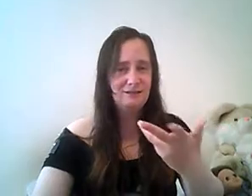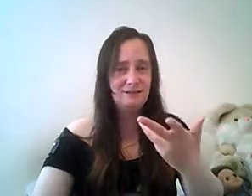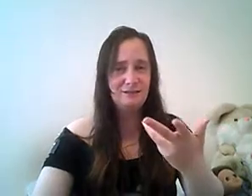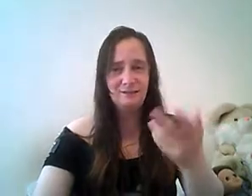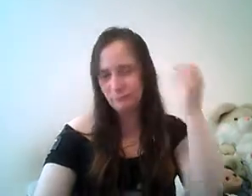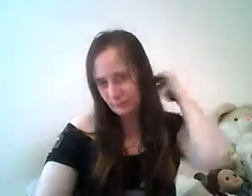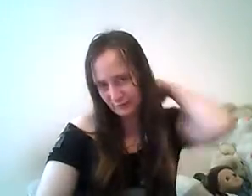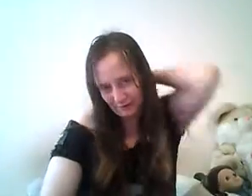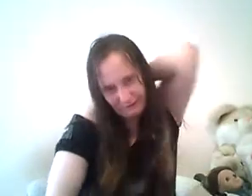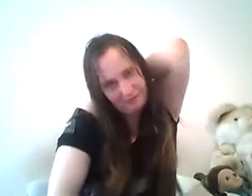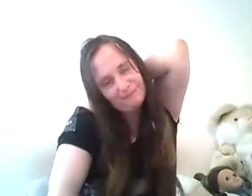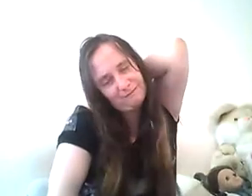what's it